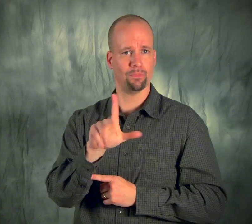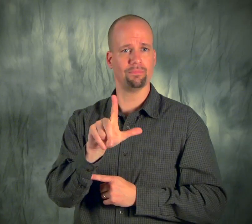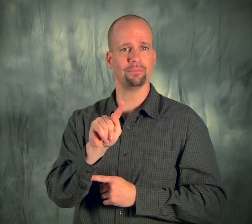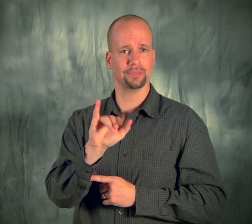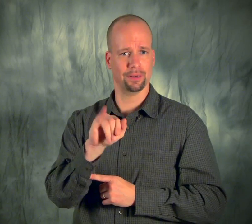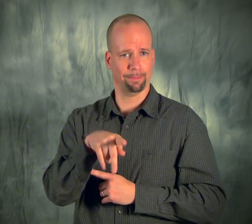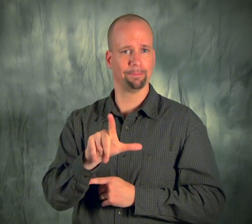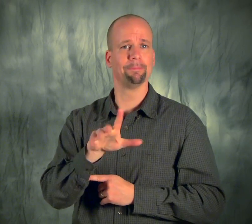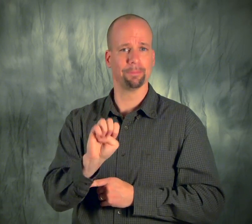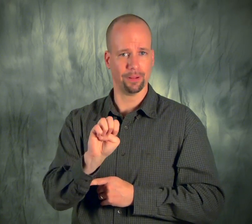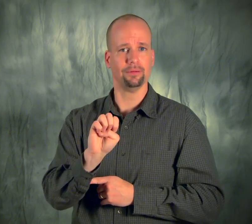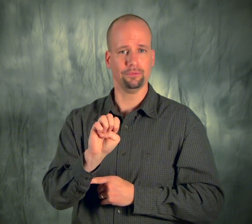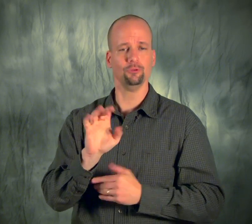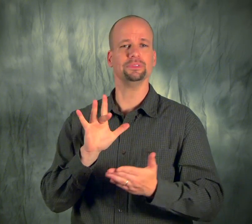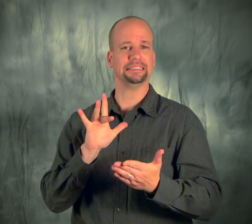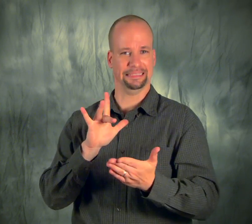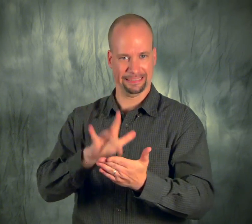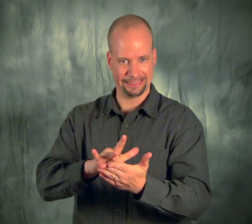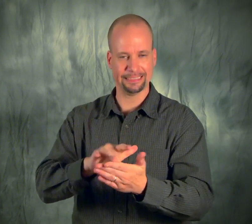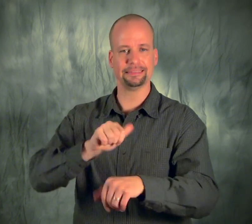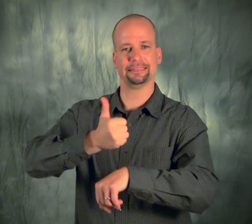after the Set Location screen.